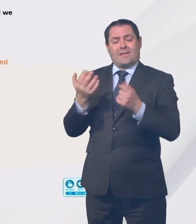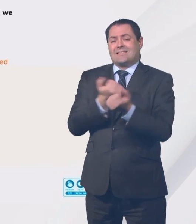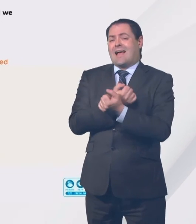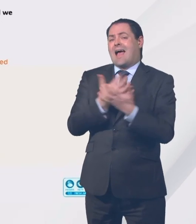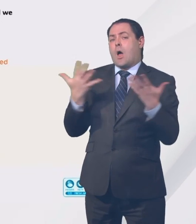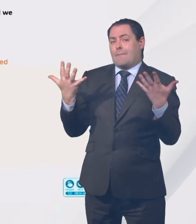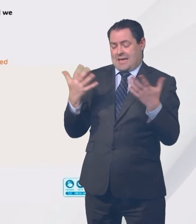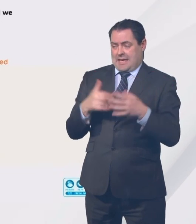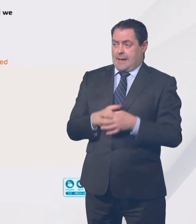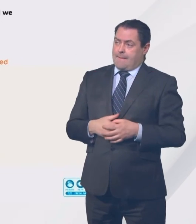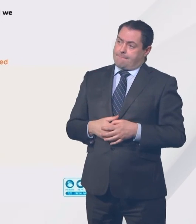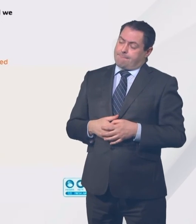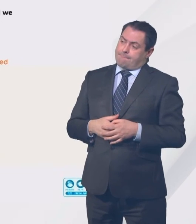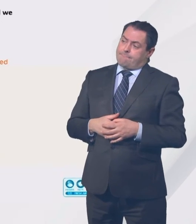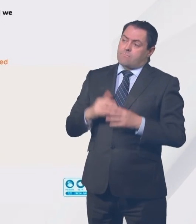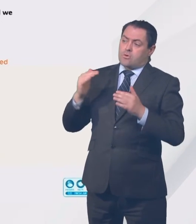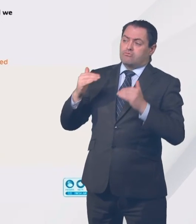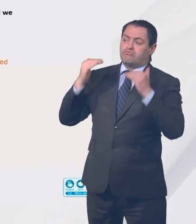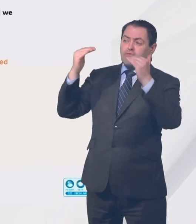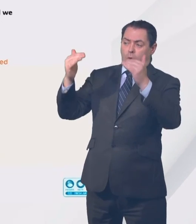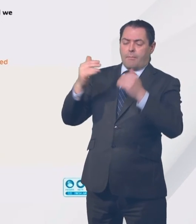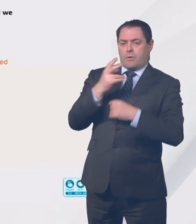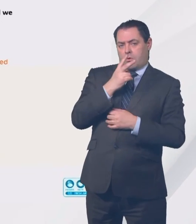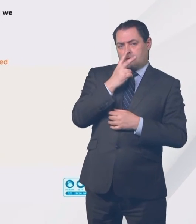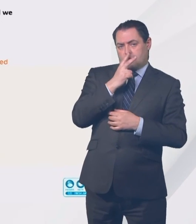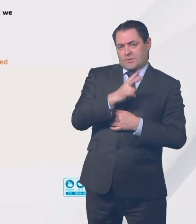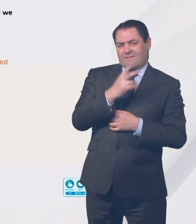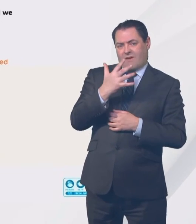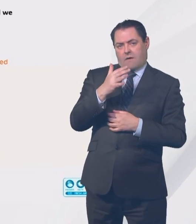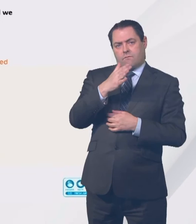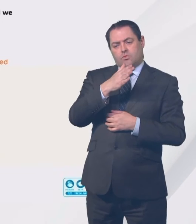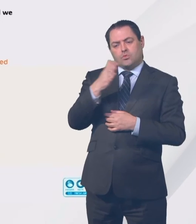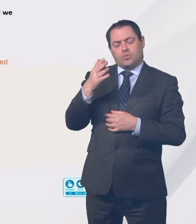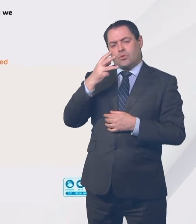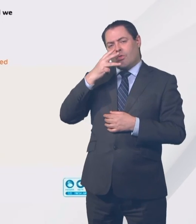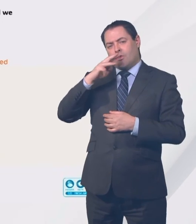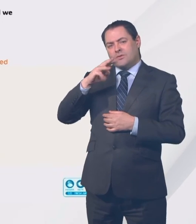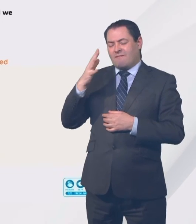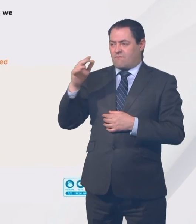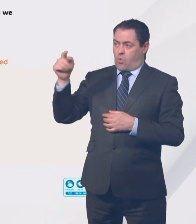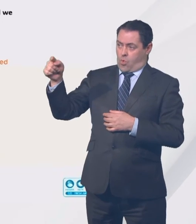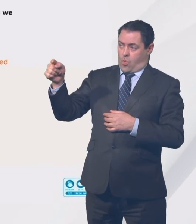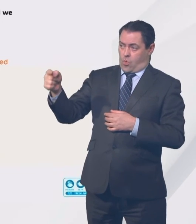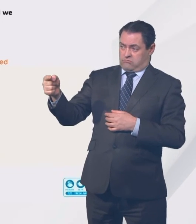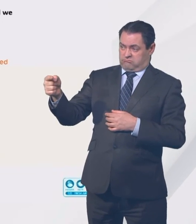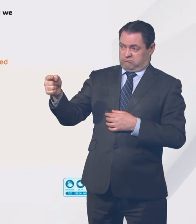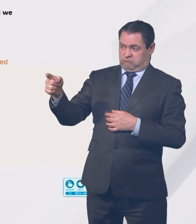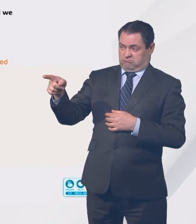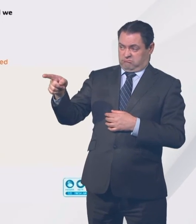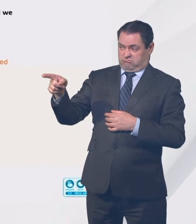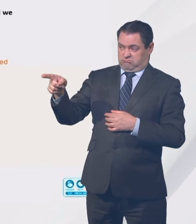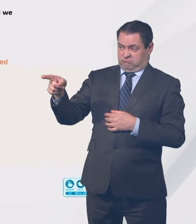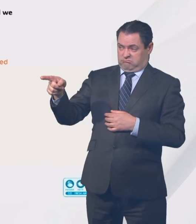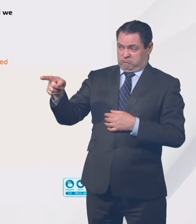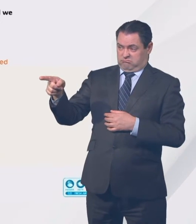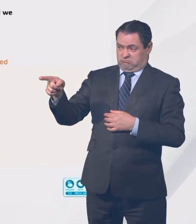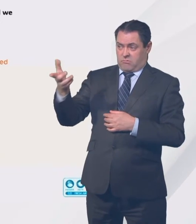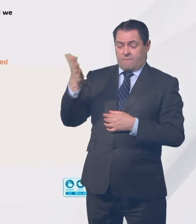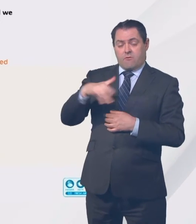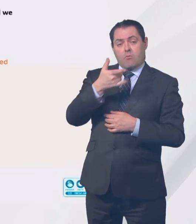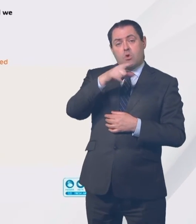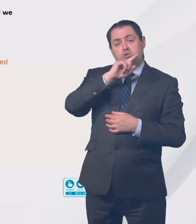So if you take the top age group in the 25 to 34 age group, out of 100,000 people